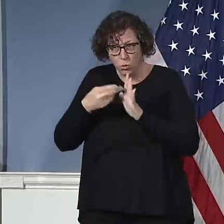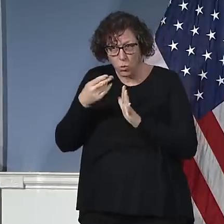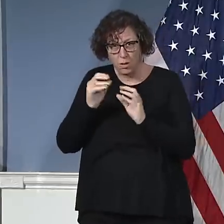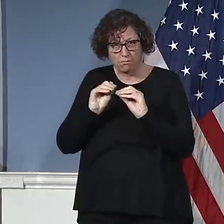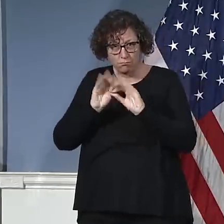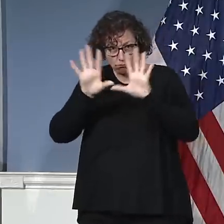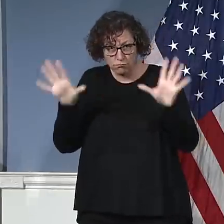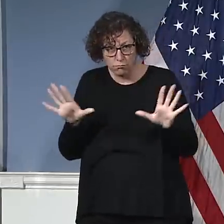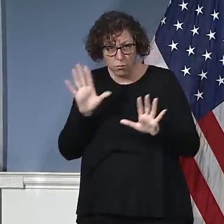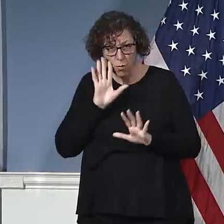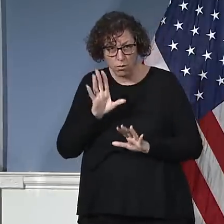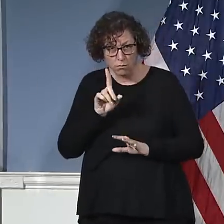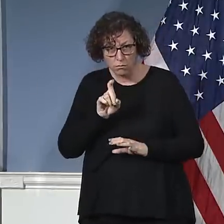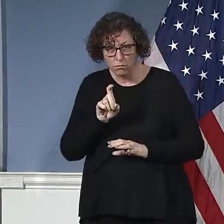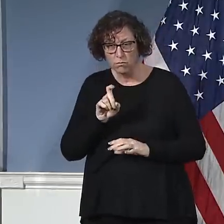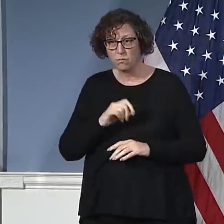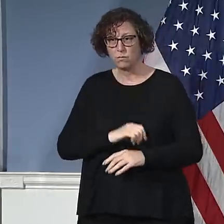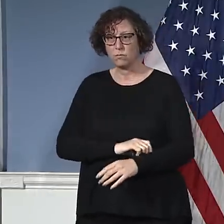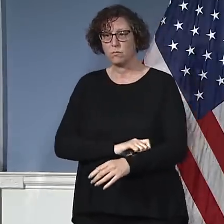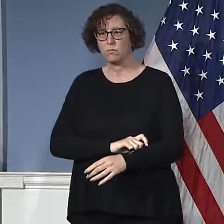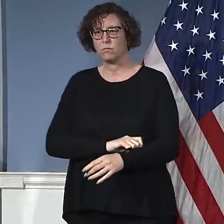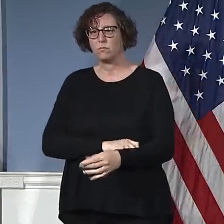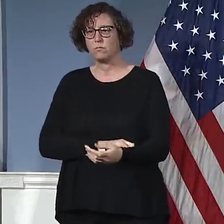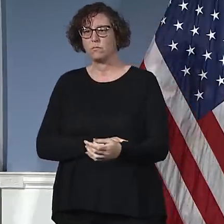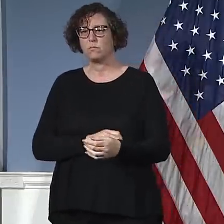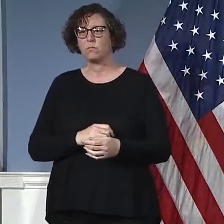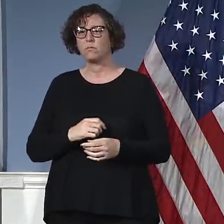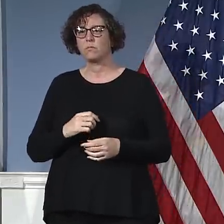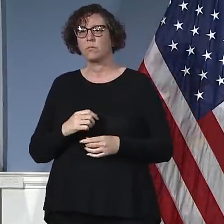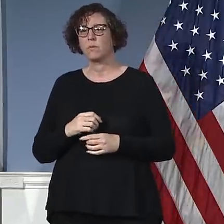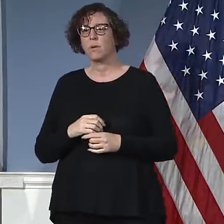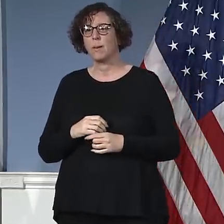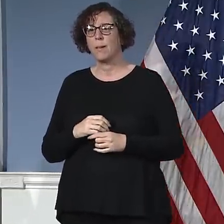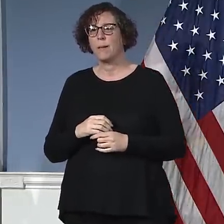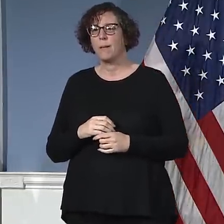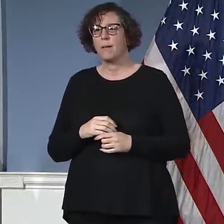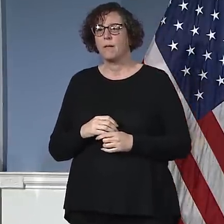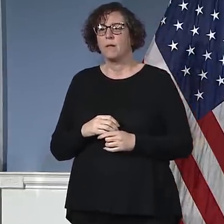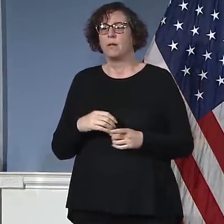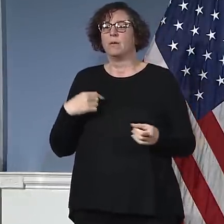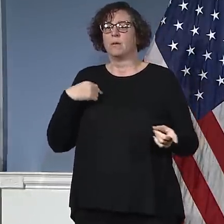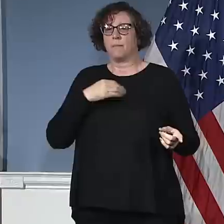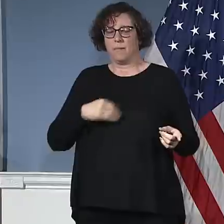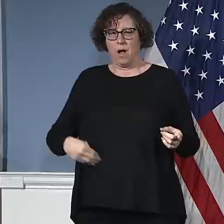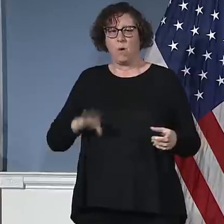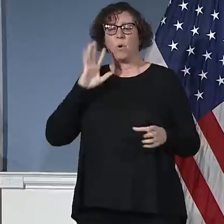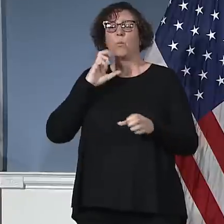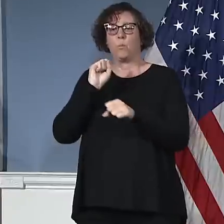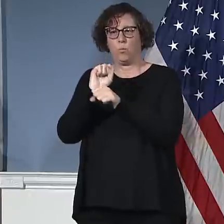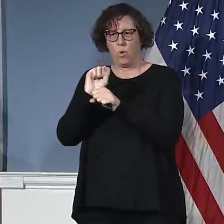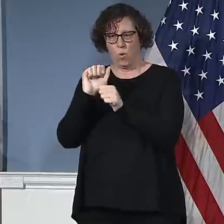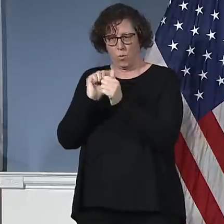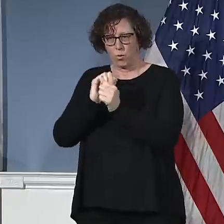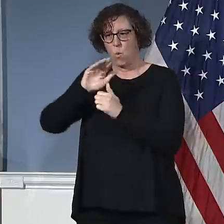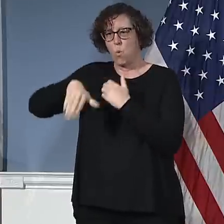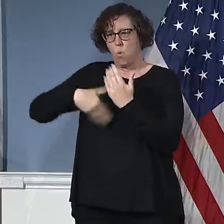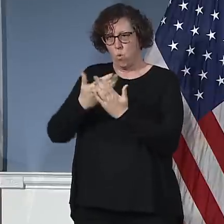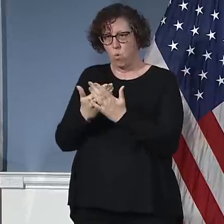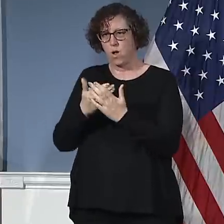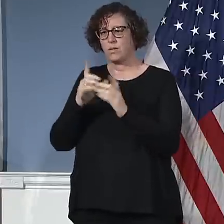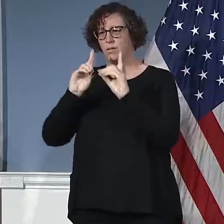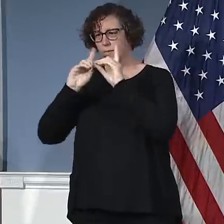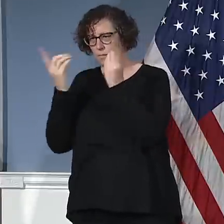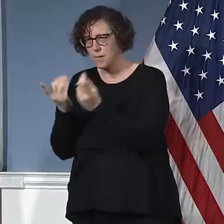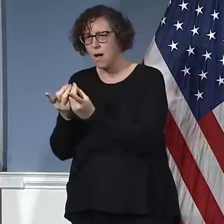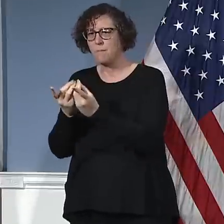going to bring Mitch in, but we work with all the unions, all our different departments. You sometimes get